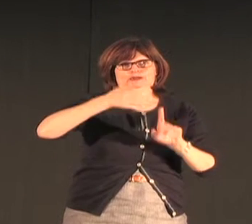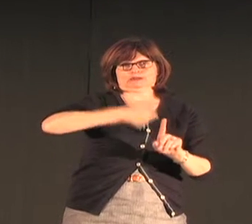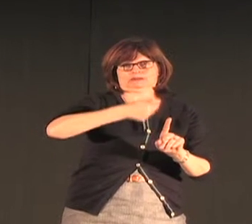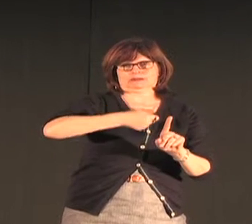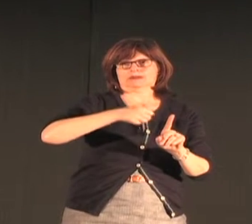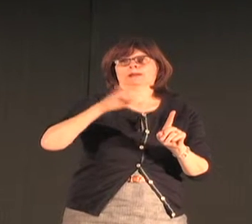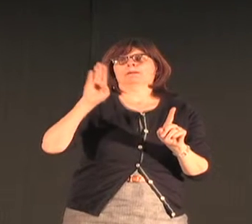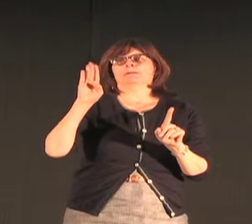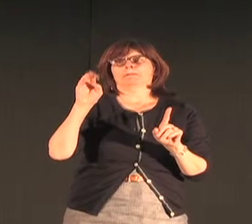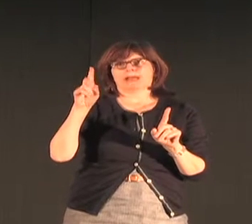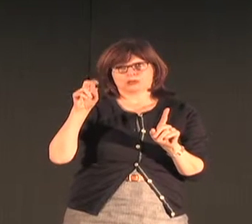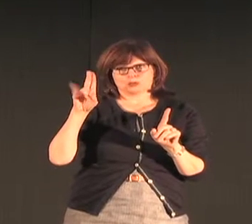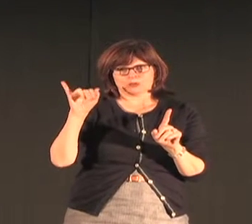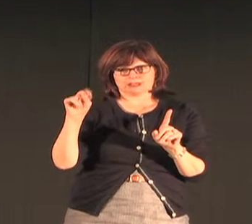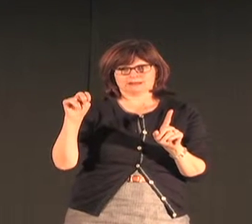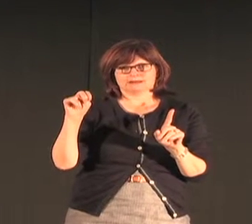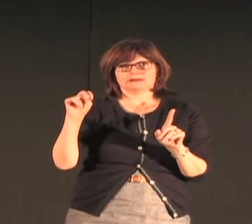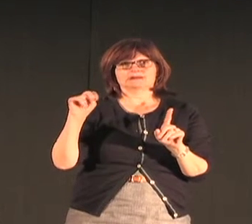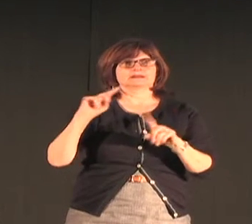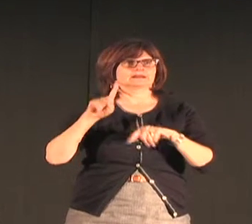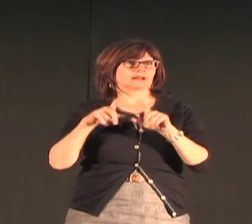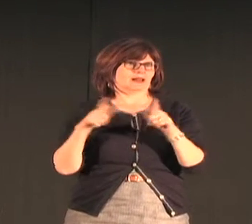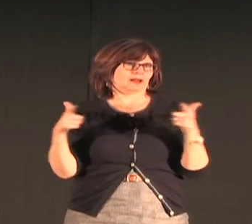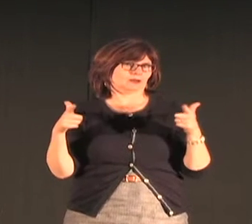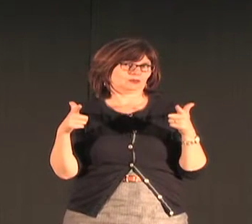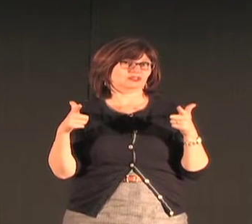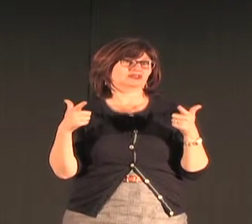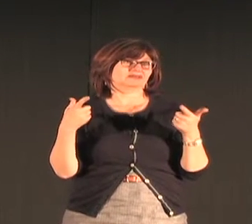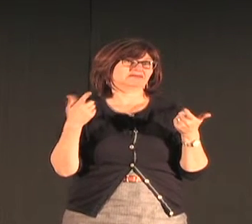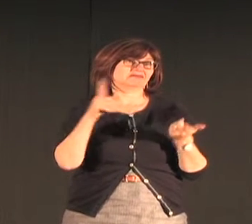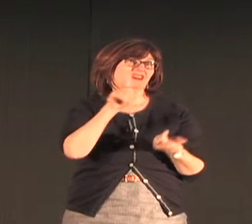Most of the groups that are listed here in the village sign languages are very small numbers.